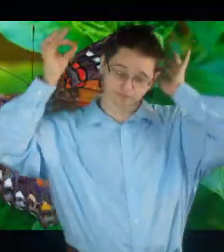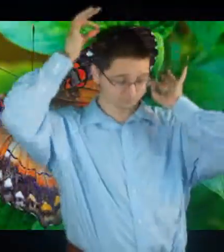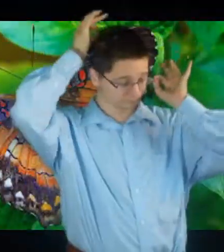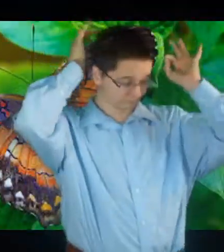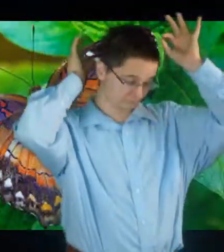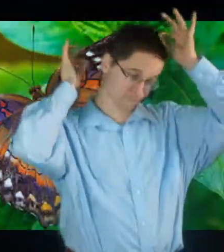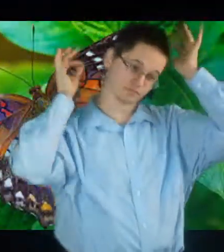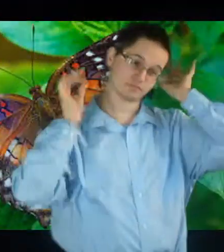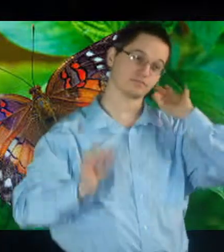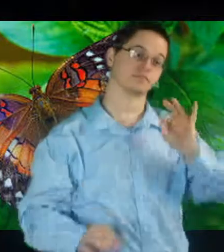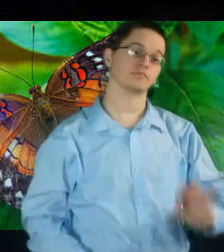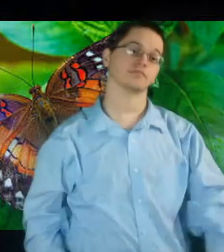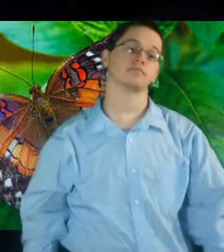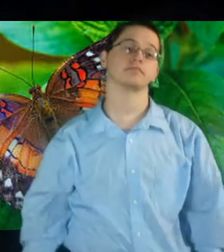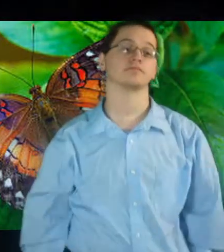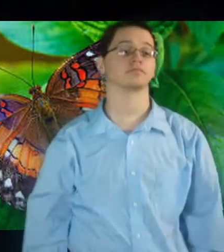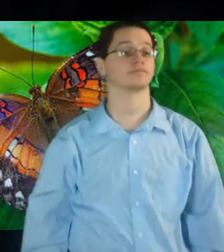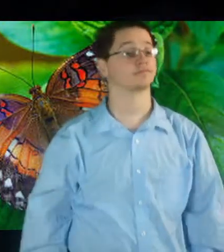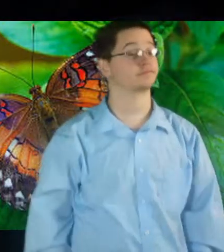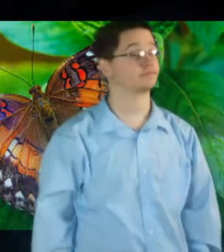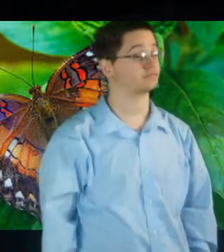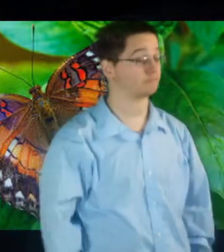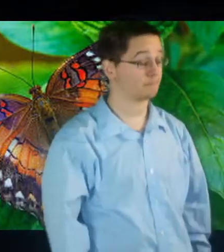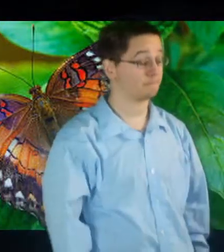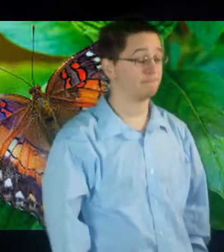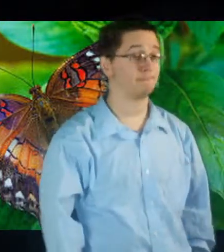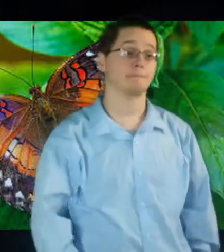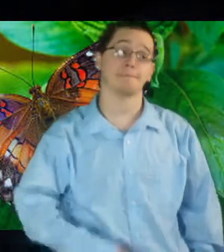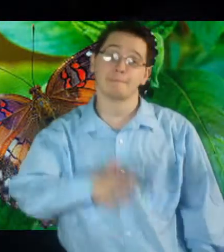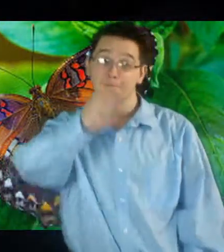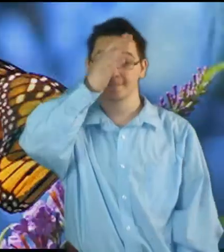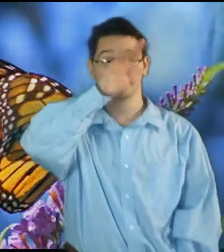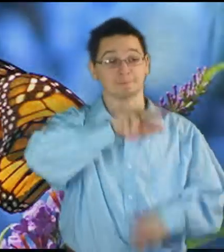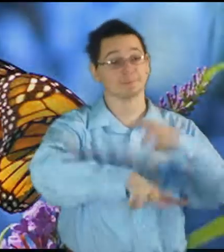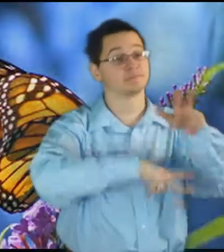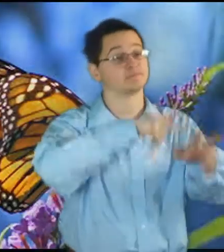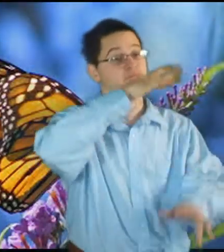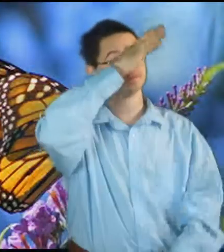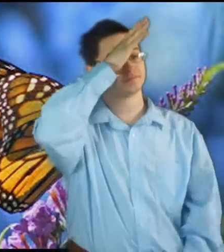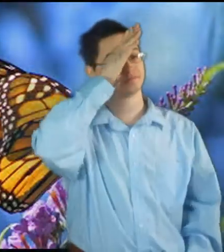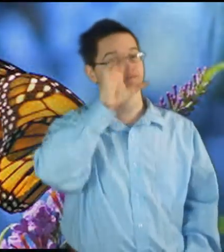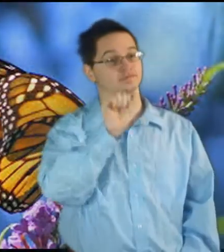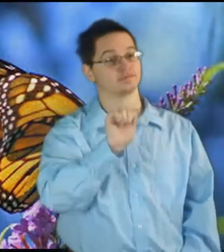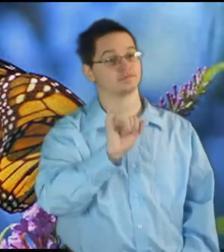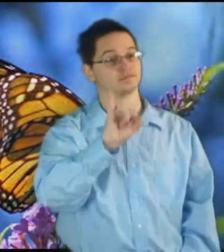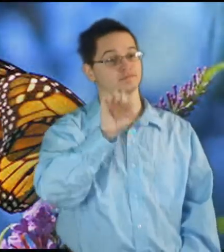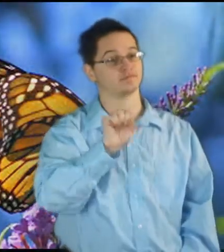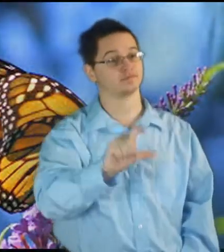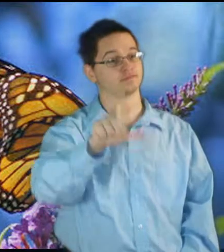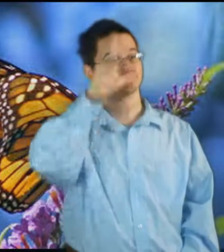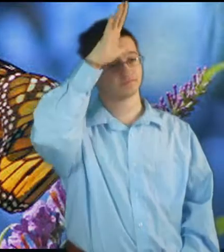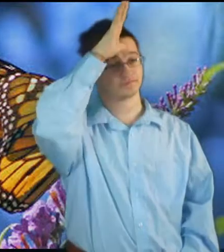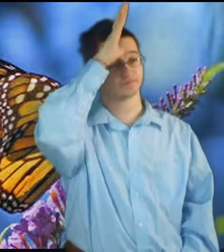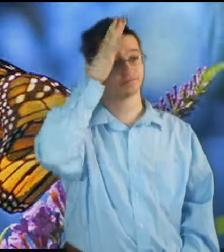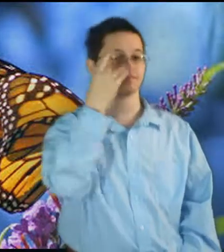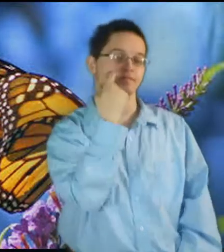her hair Walk me down the aisle Daddy, it's just about